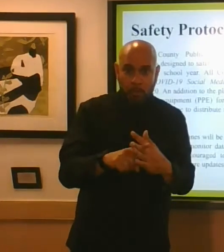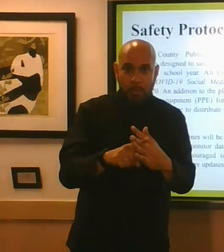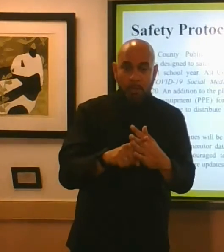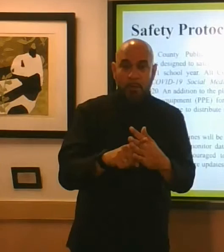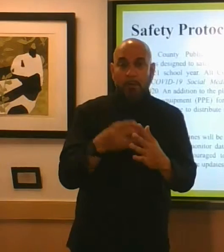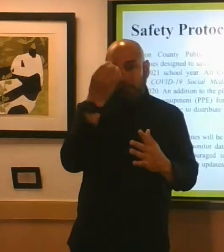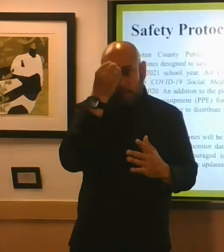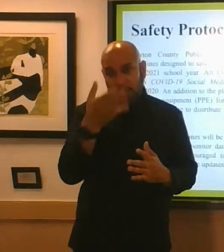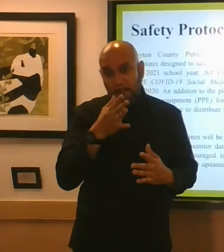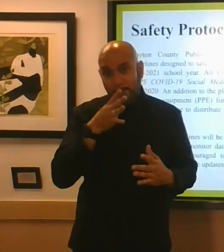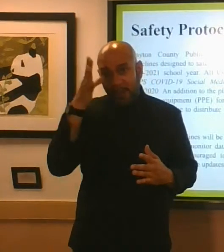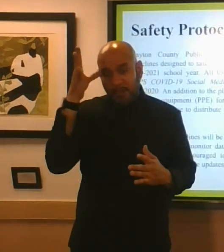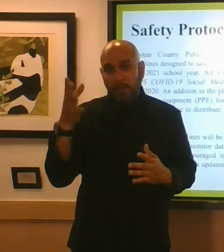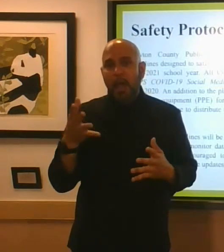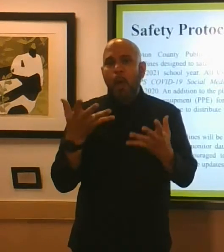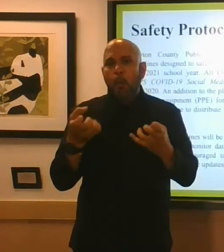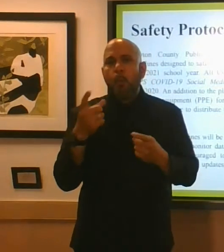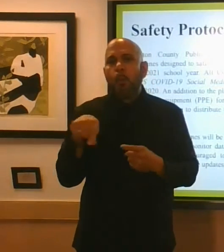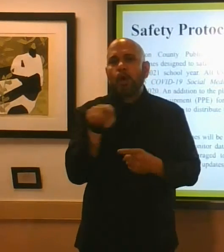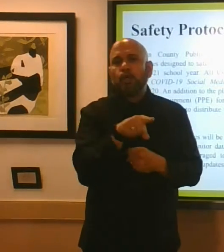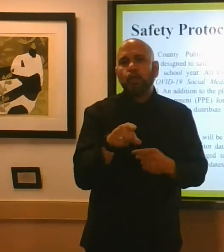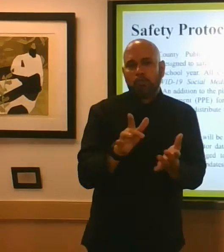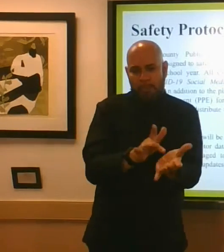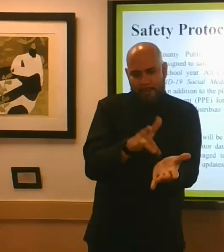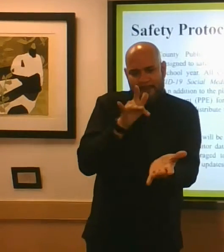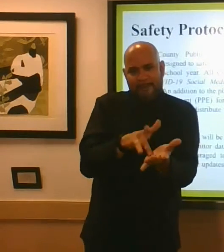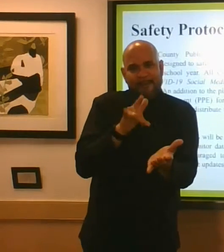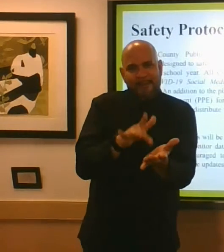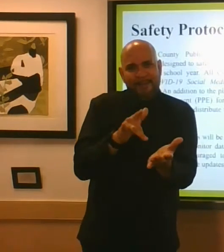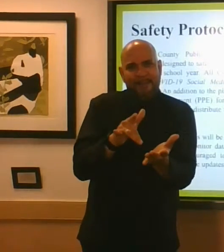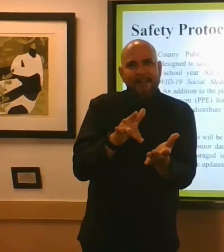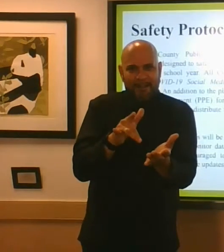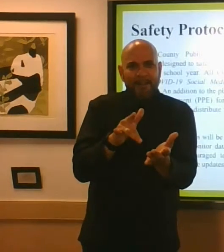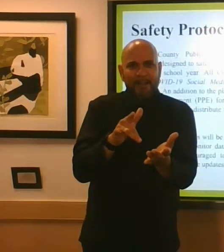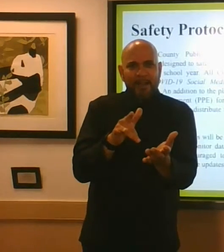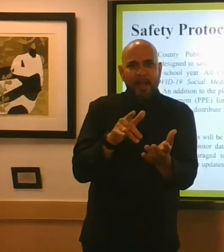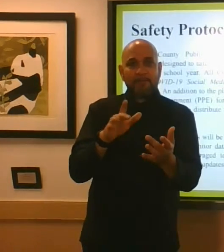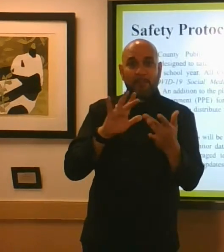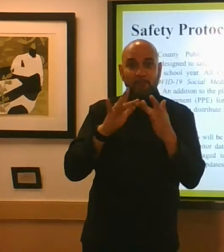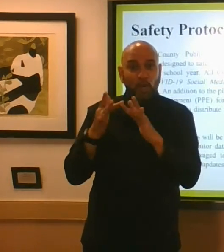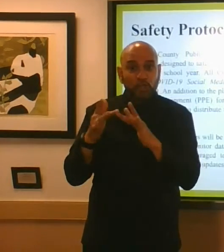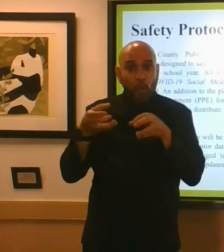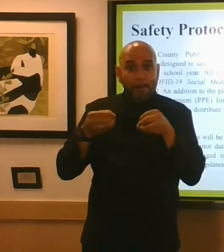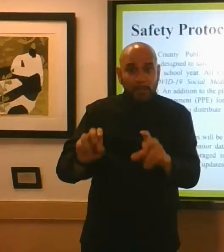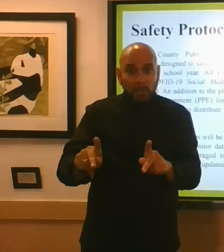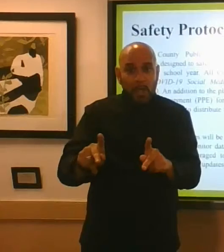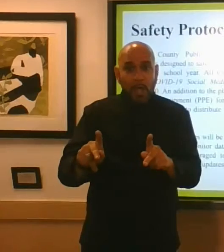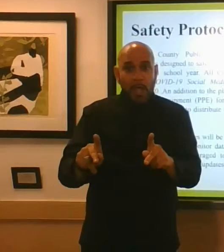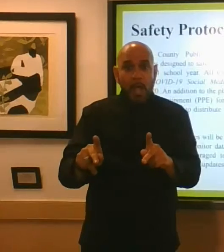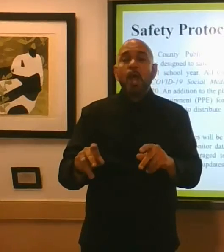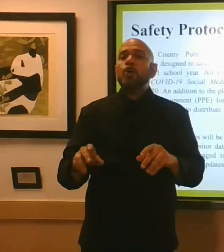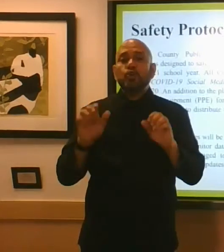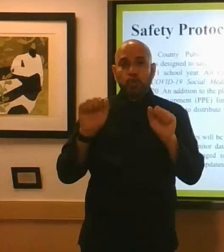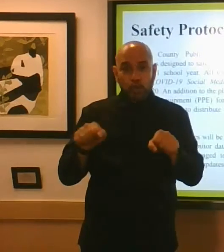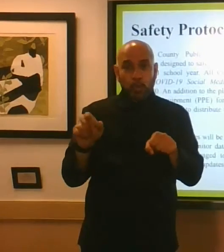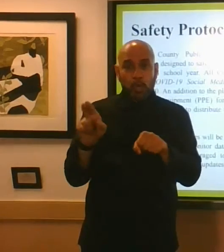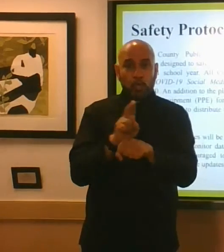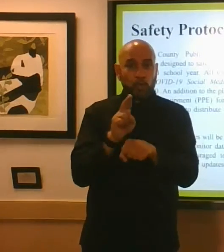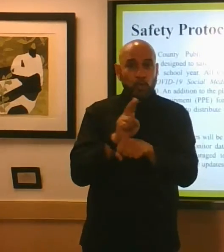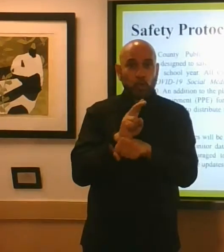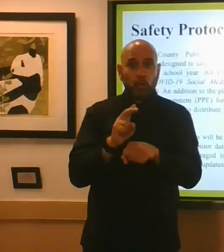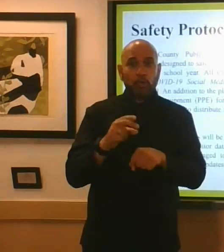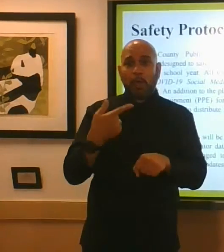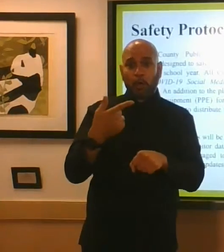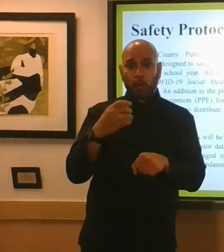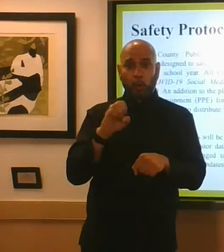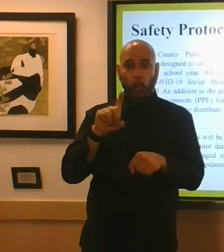we want you to take full advantage of the virtual opportunities we can meet you can meet with your teachers googling using google classroom i'll say